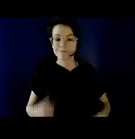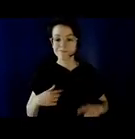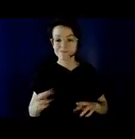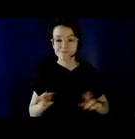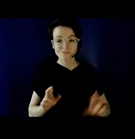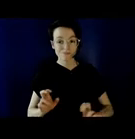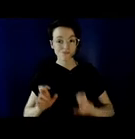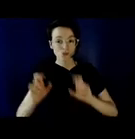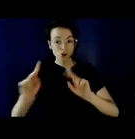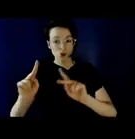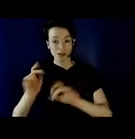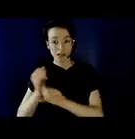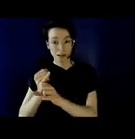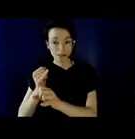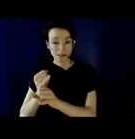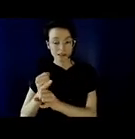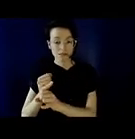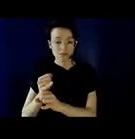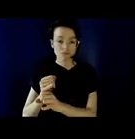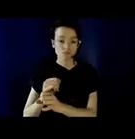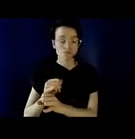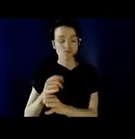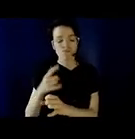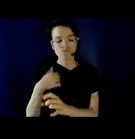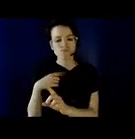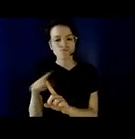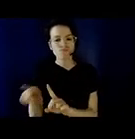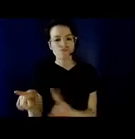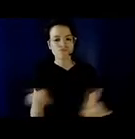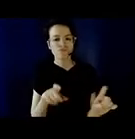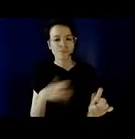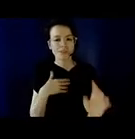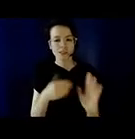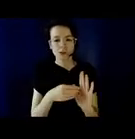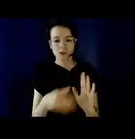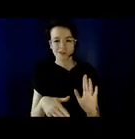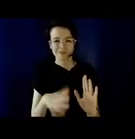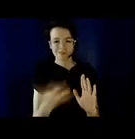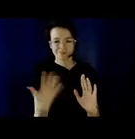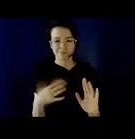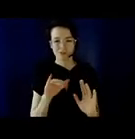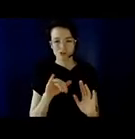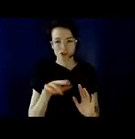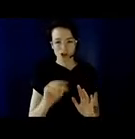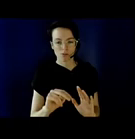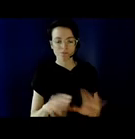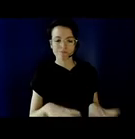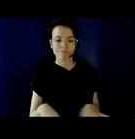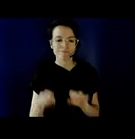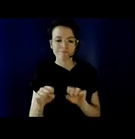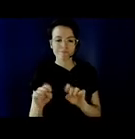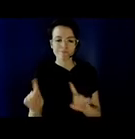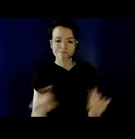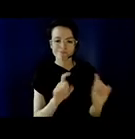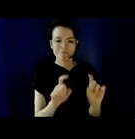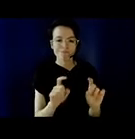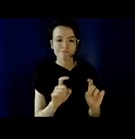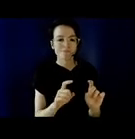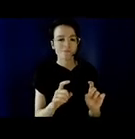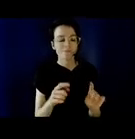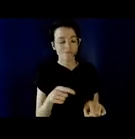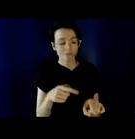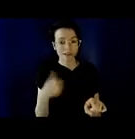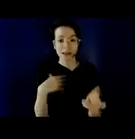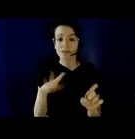To prepare for the return to campus, In a synchronous Zoom session in January, I conducted an anonymous